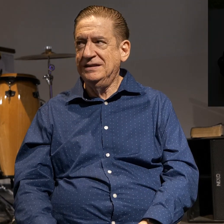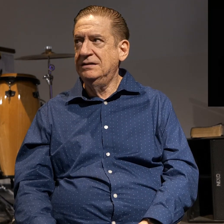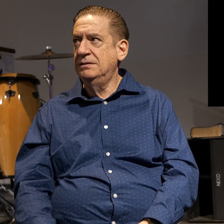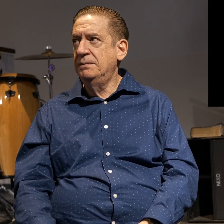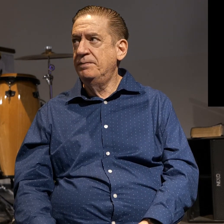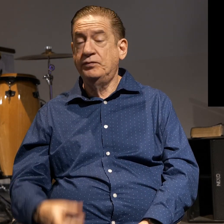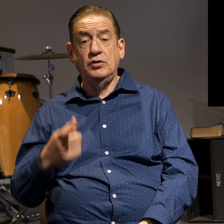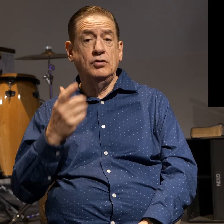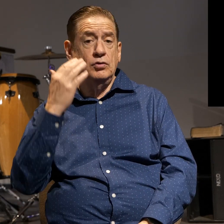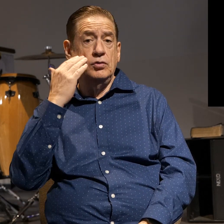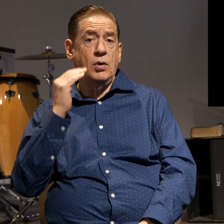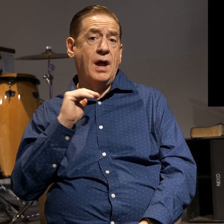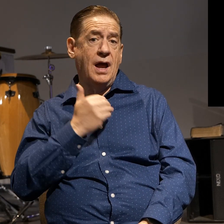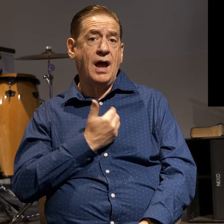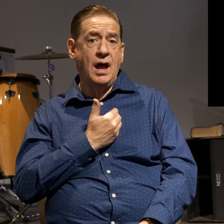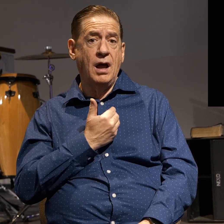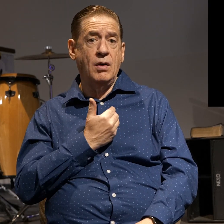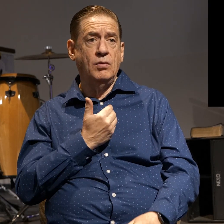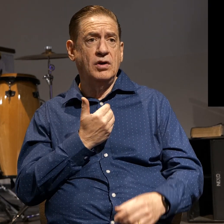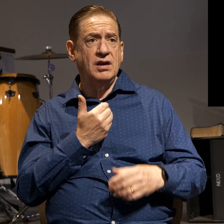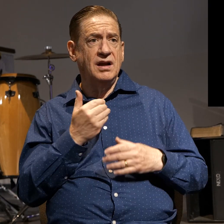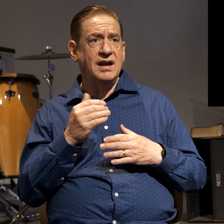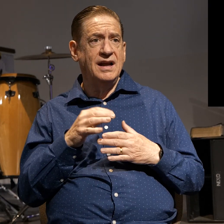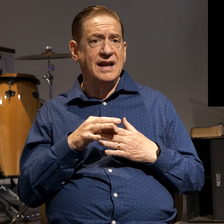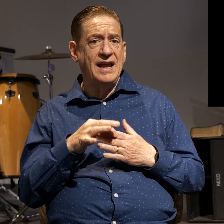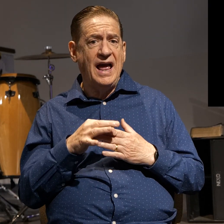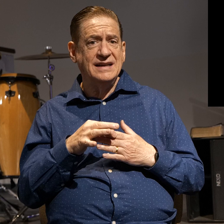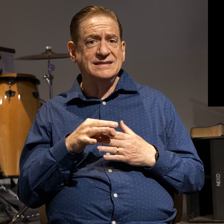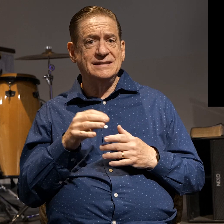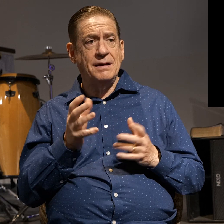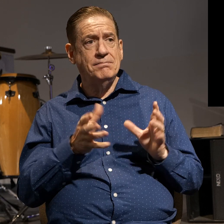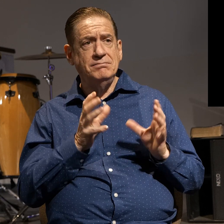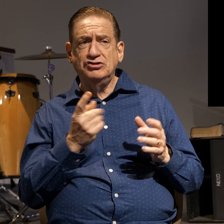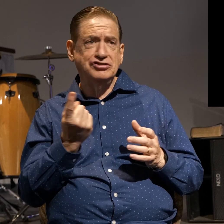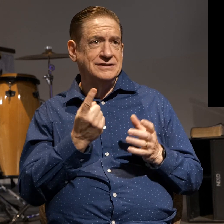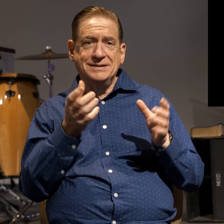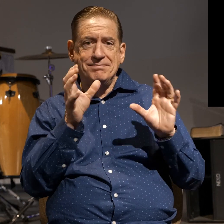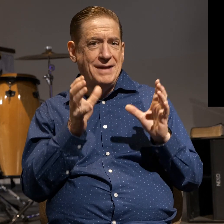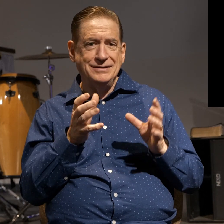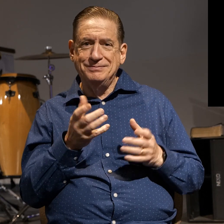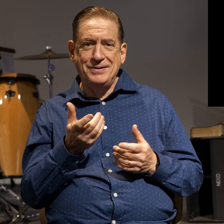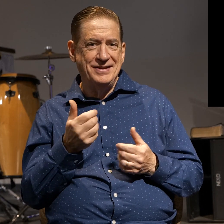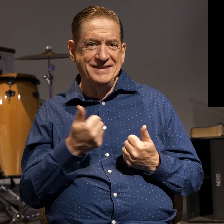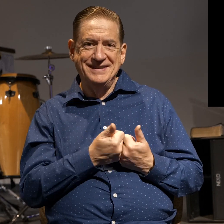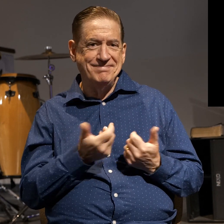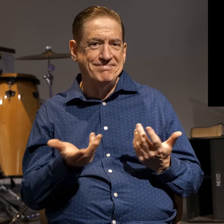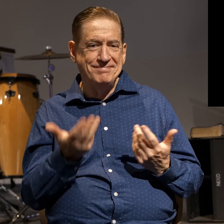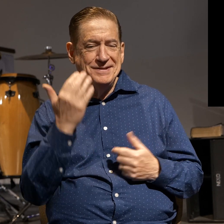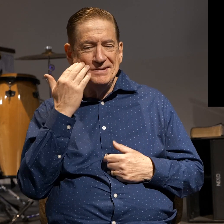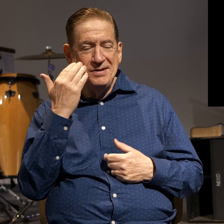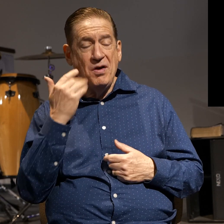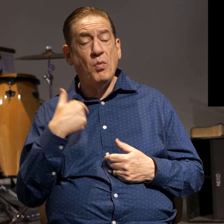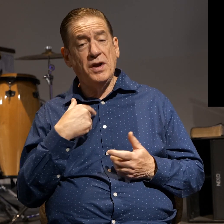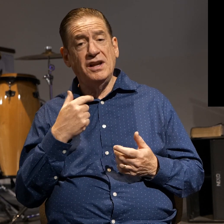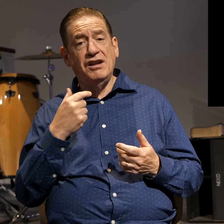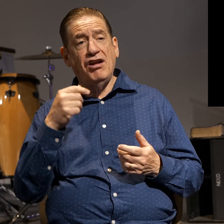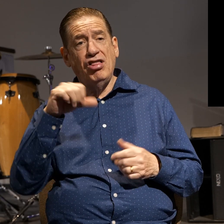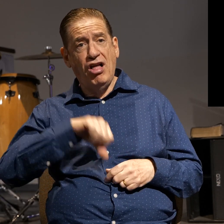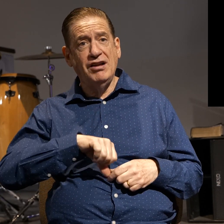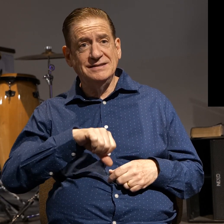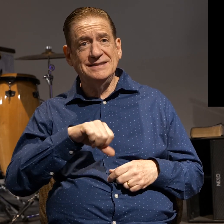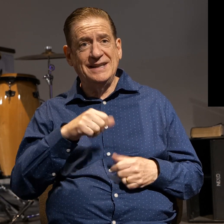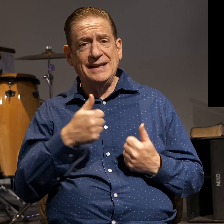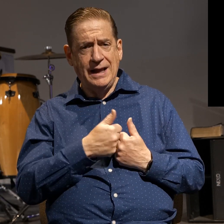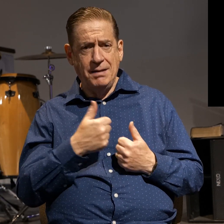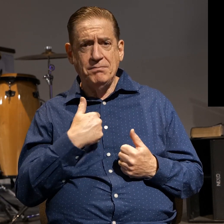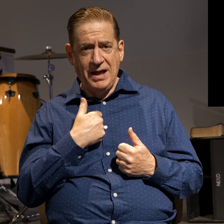You know, our God is way bigger than just a basketball game. And so, you know, we lost the game but I mean, I gained